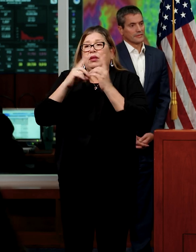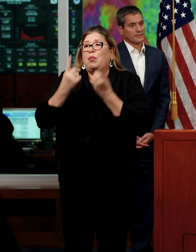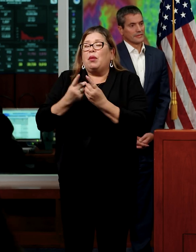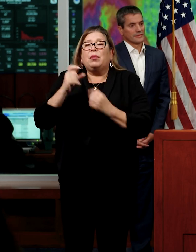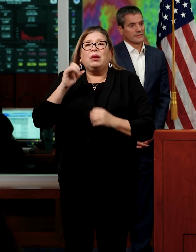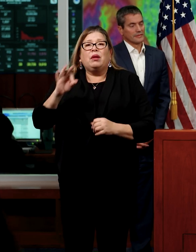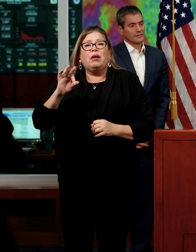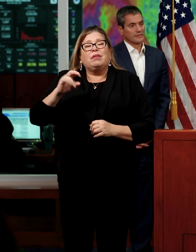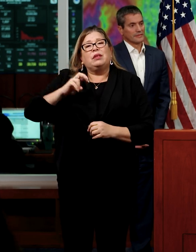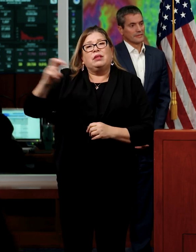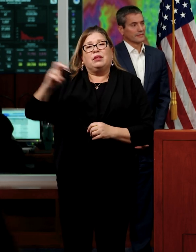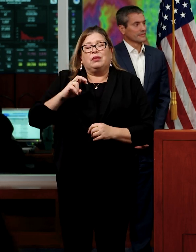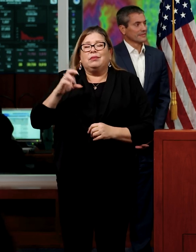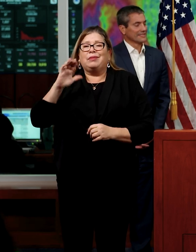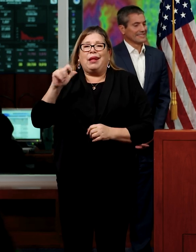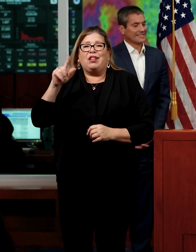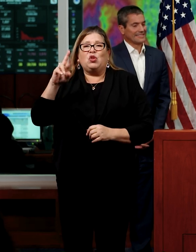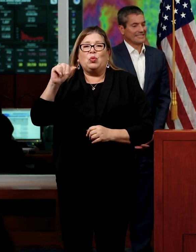of Transportation.